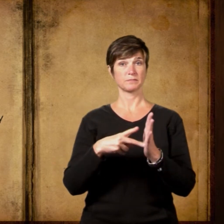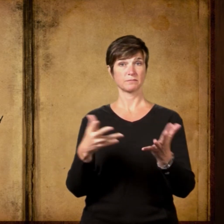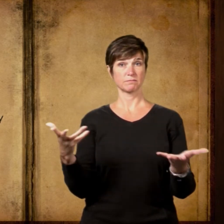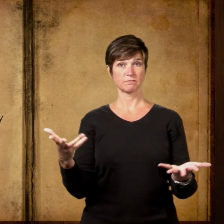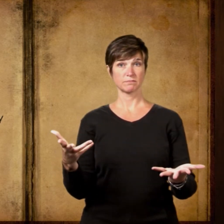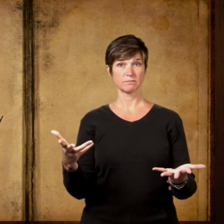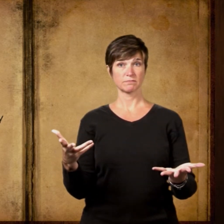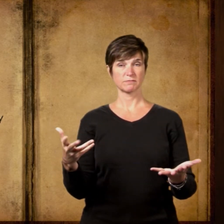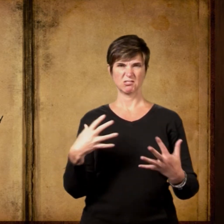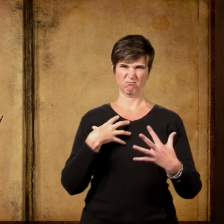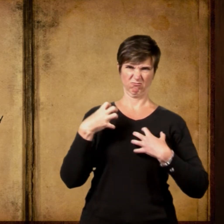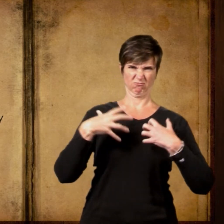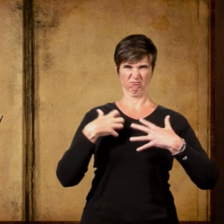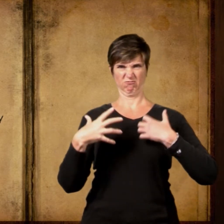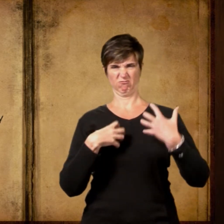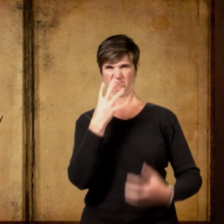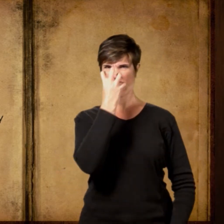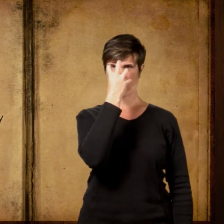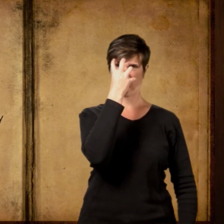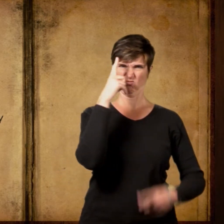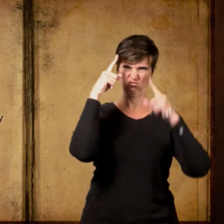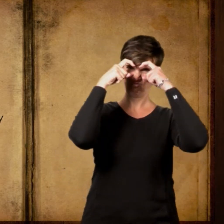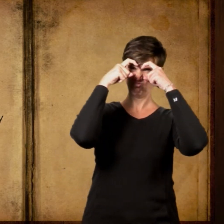In a grouchy Grumpy way